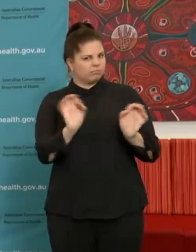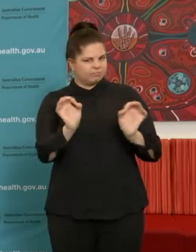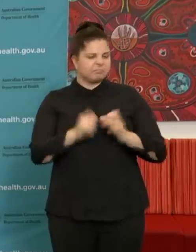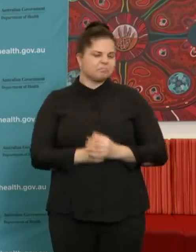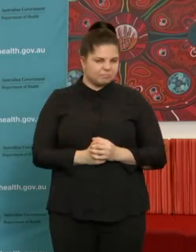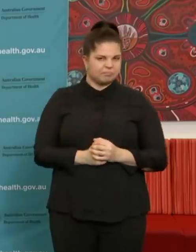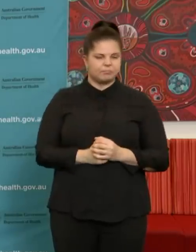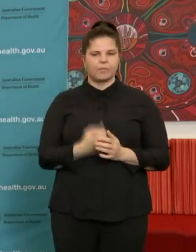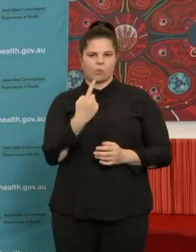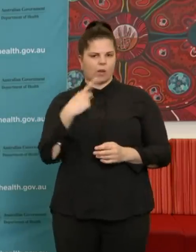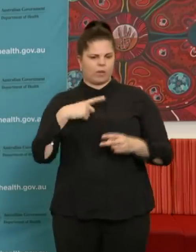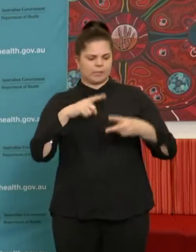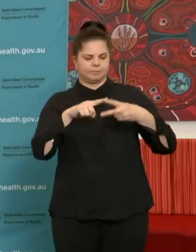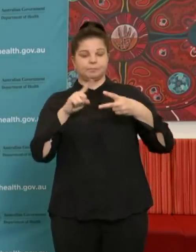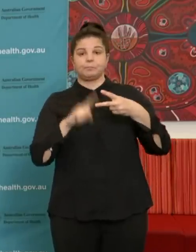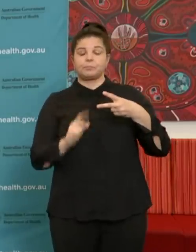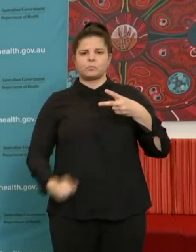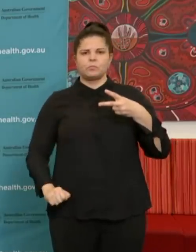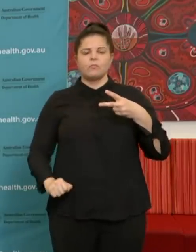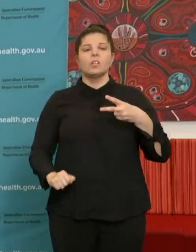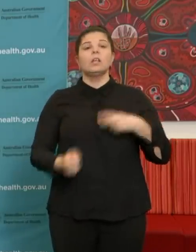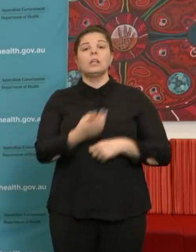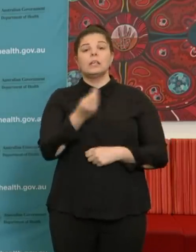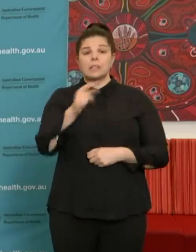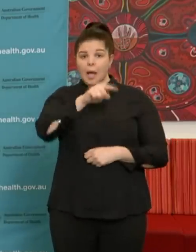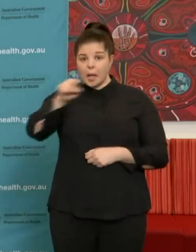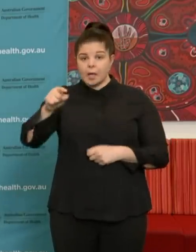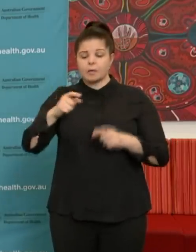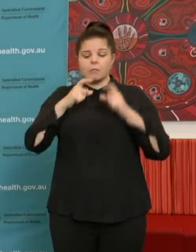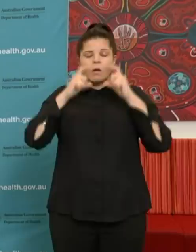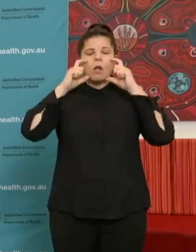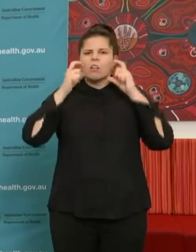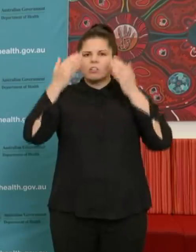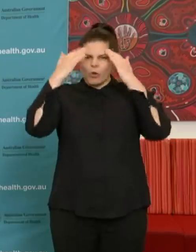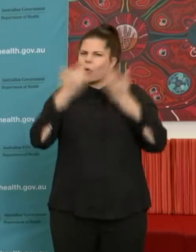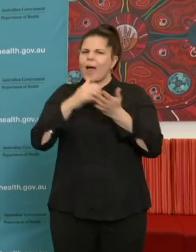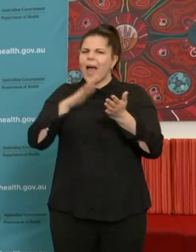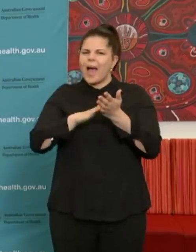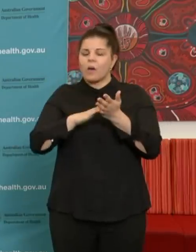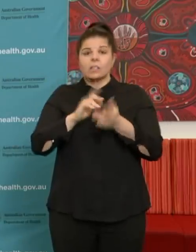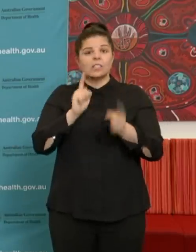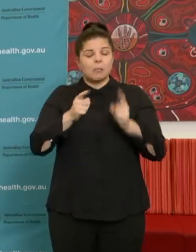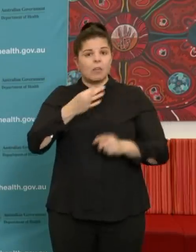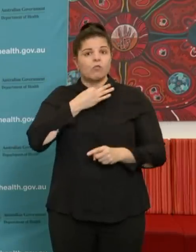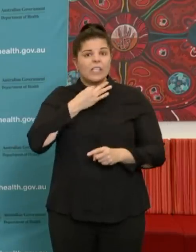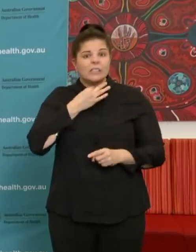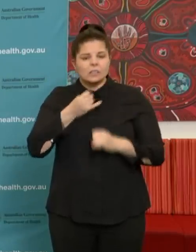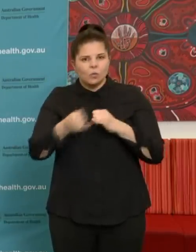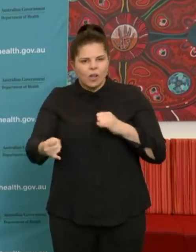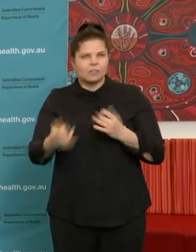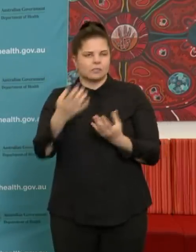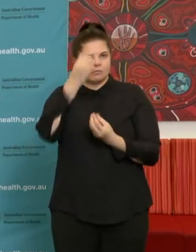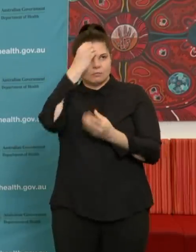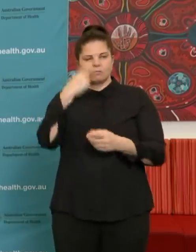side is using a mask incorrectly can actually make it more dangerous. So, for example, if you're not used to wearing a